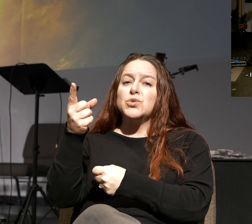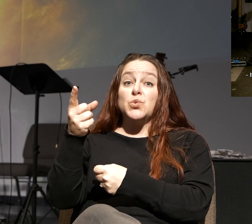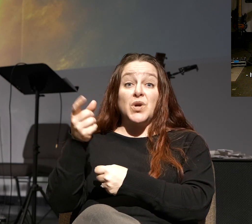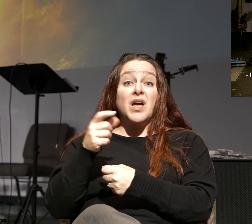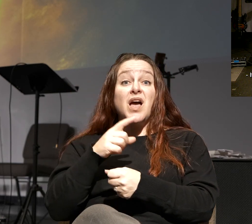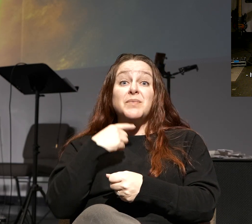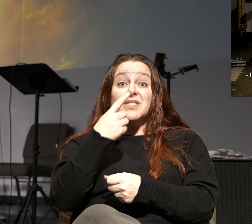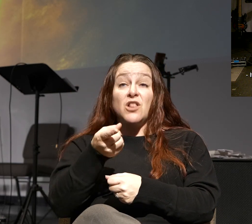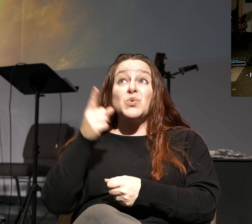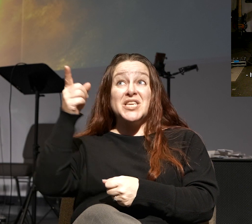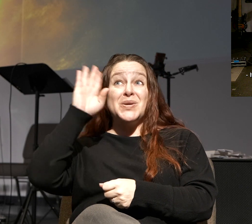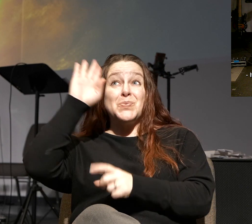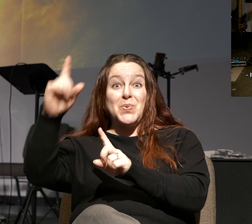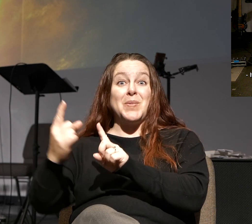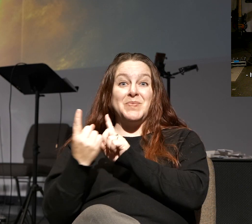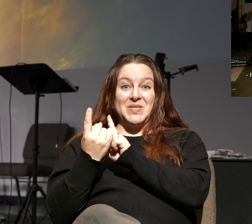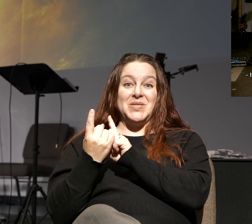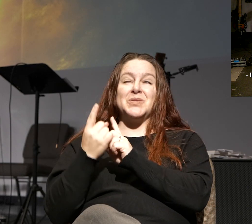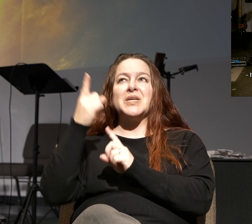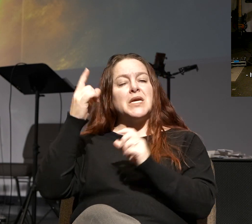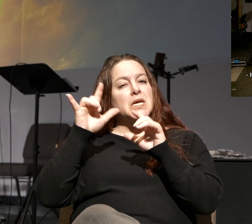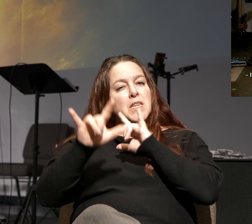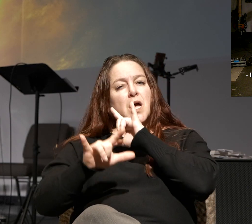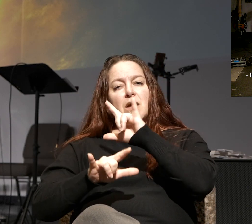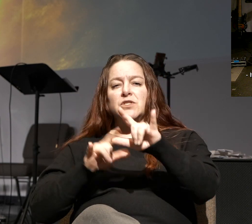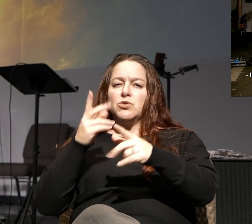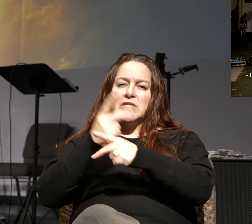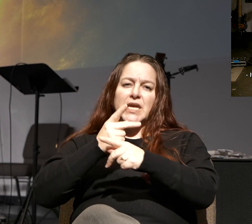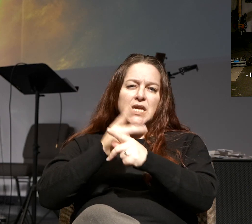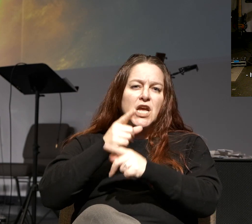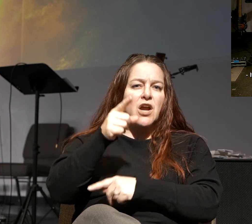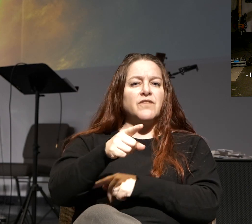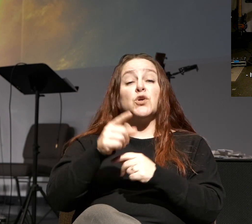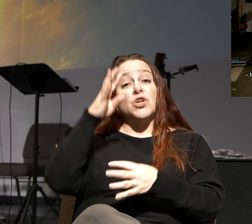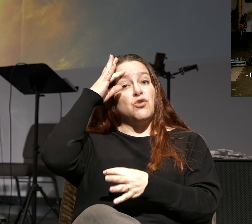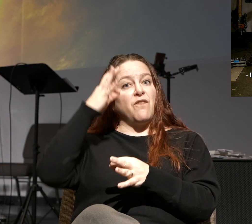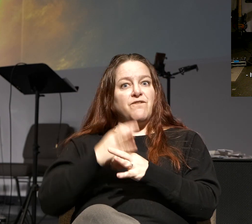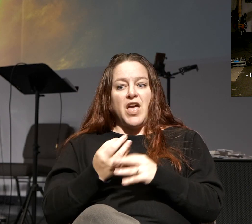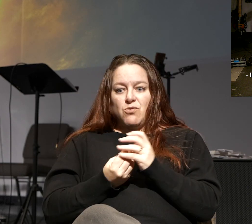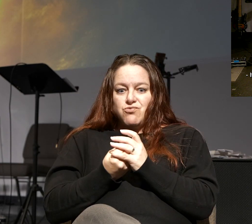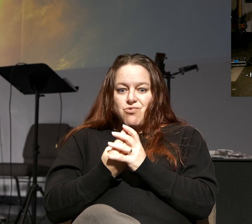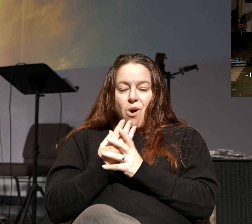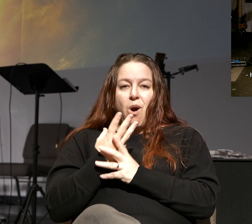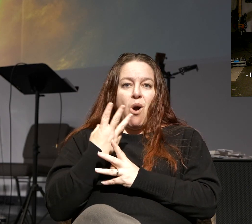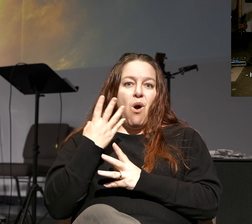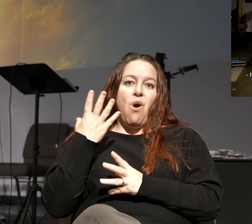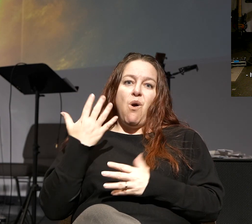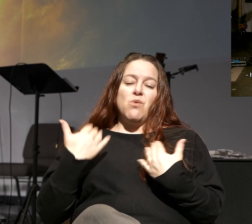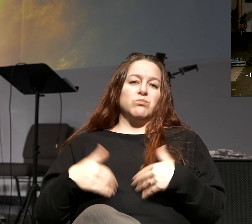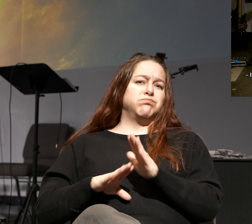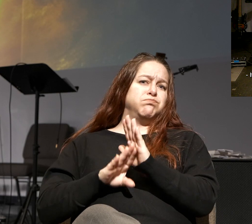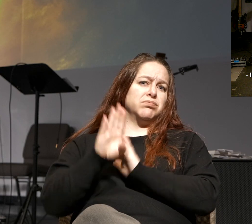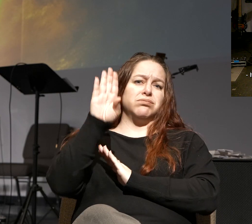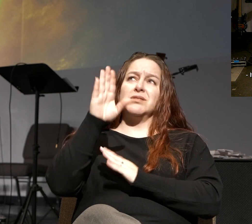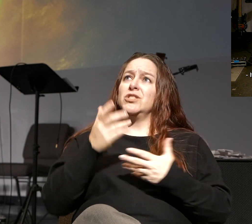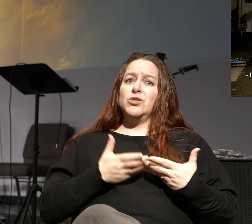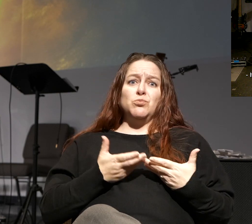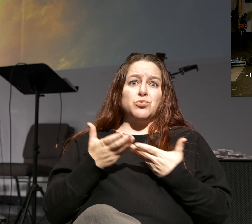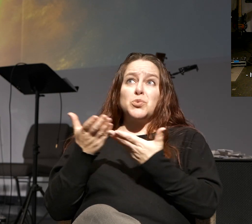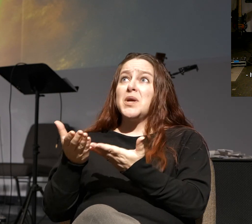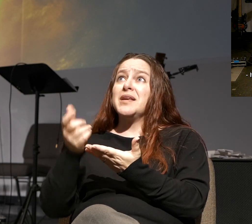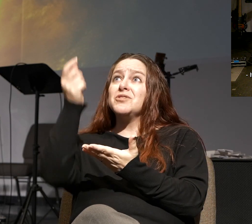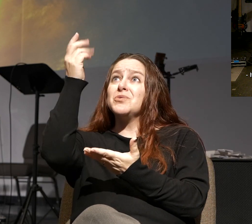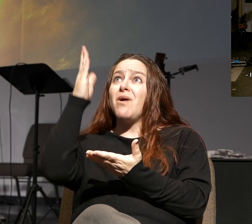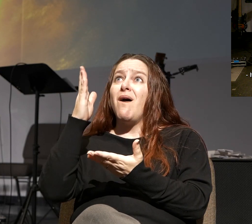will meet with you. He loves you. He will take care of you. And then your faith will begin to grow like crazy. You bring that to Him,